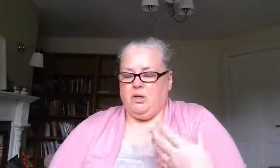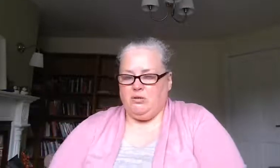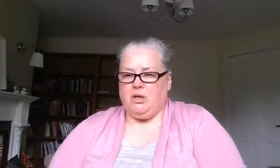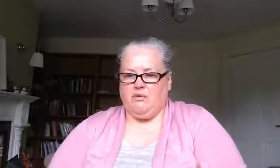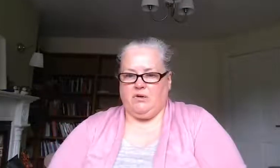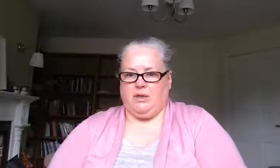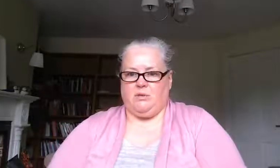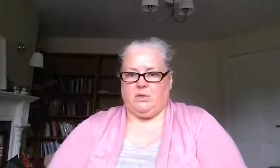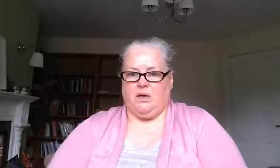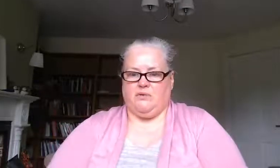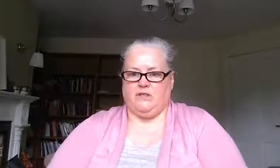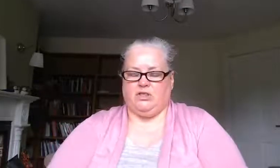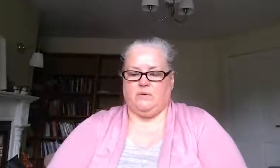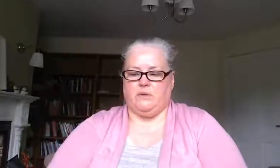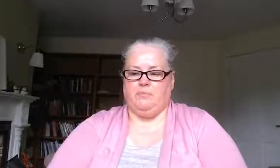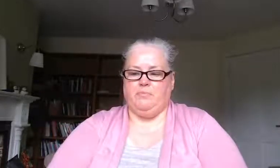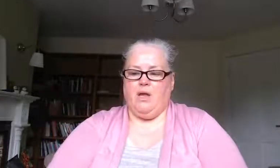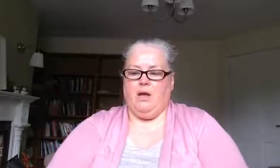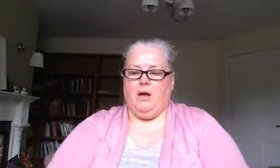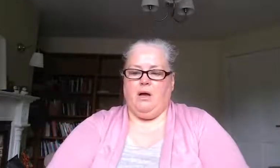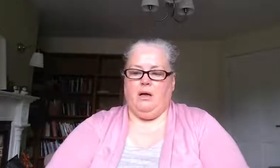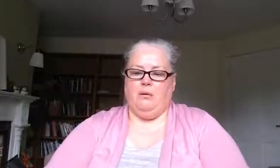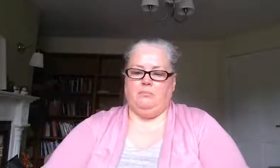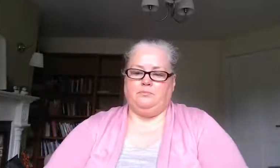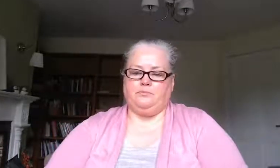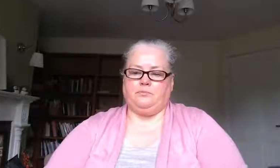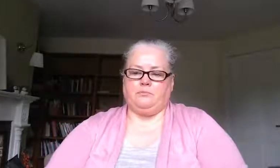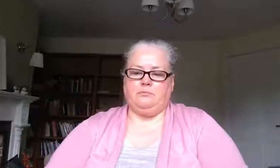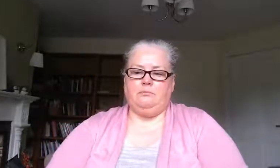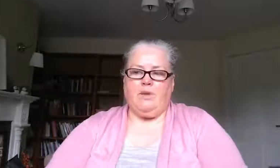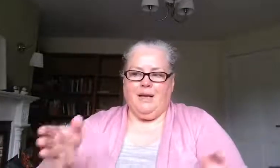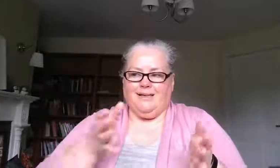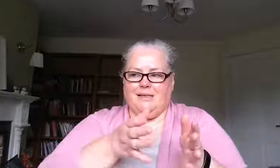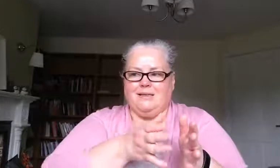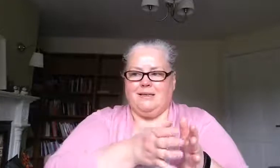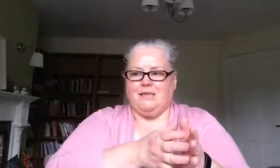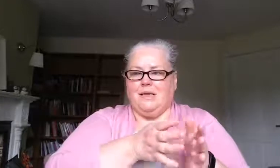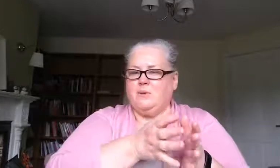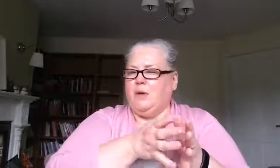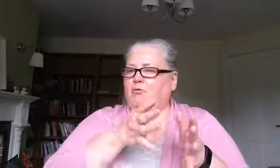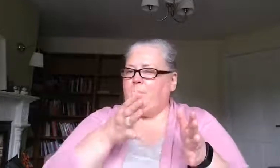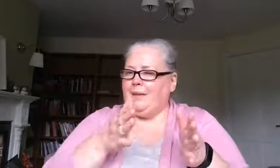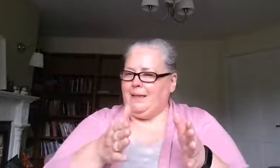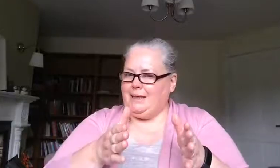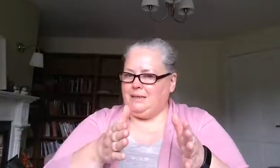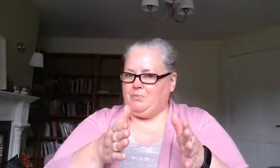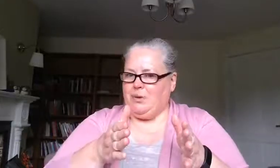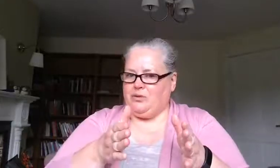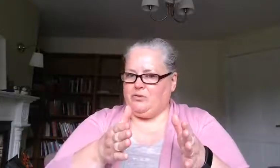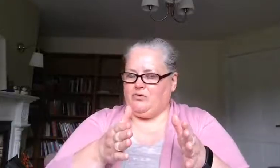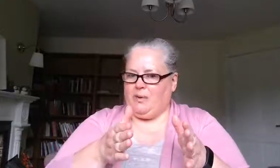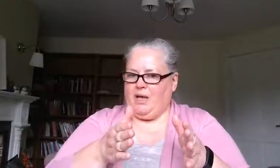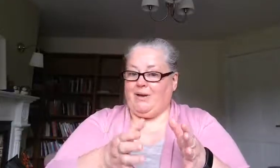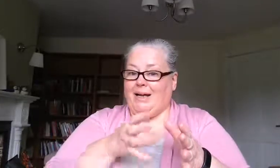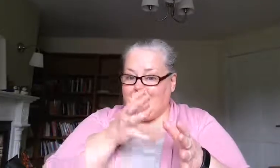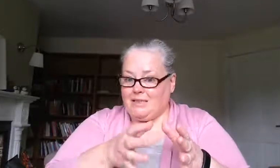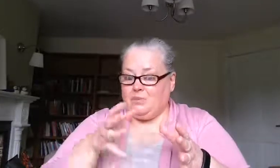looking for those kind of issues um and as i said this has to be a repeated fashion of behavior and it has to be